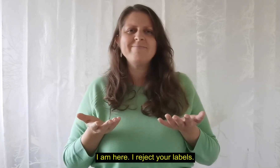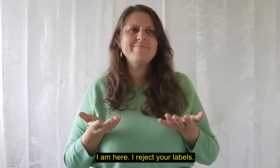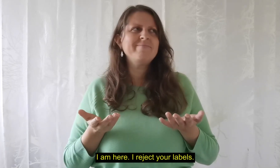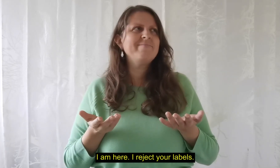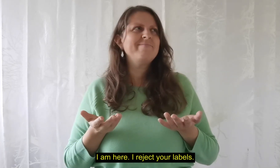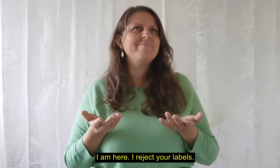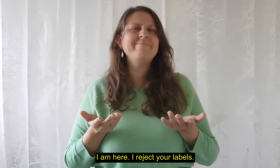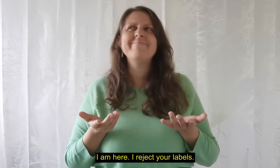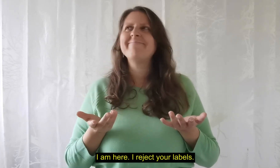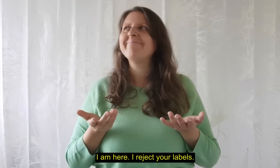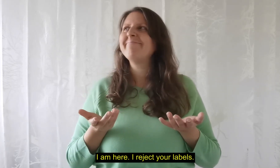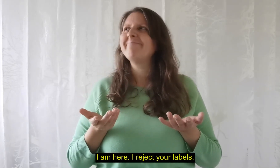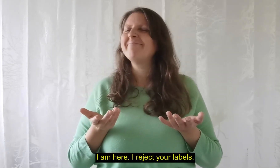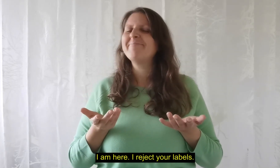I am here